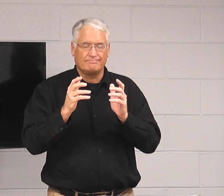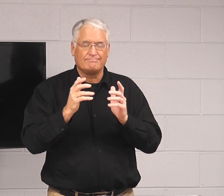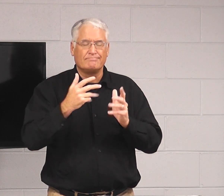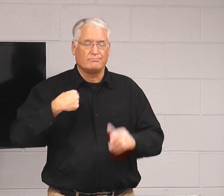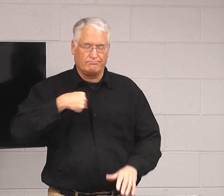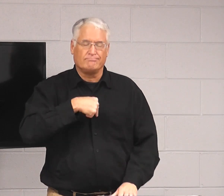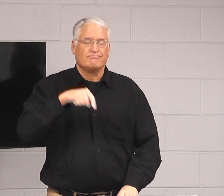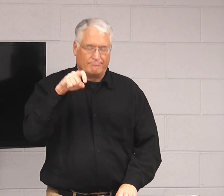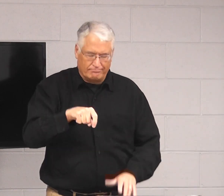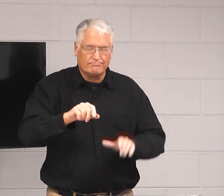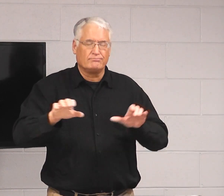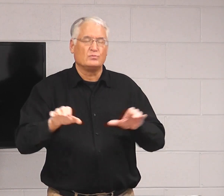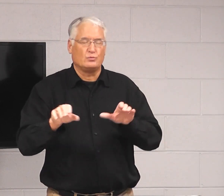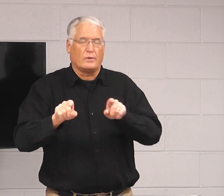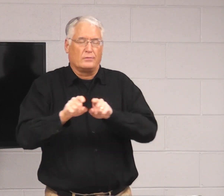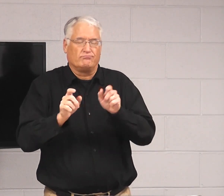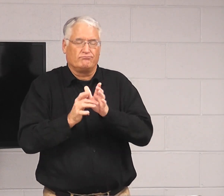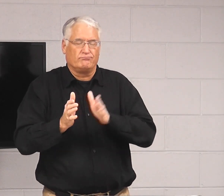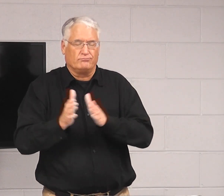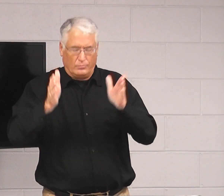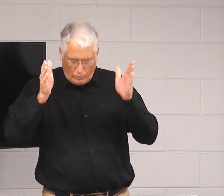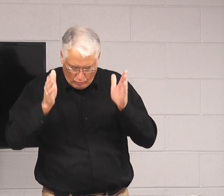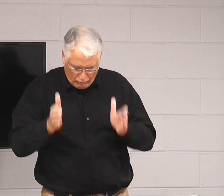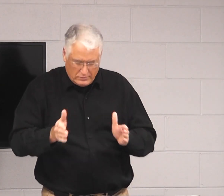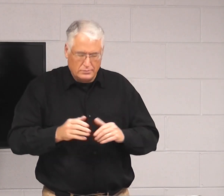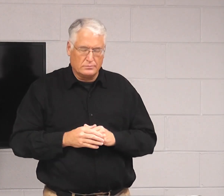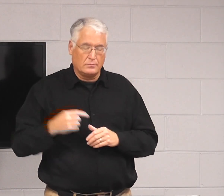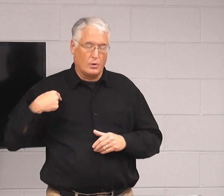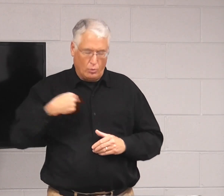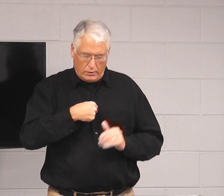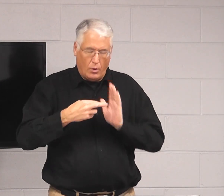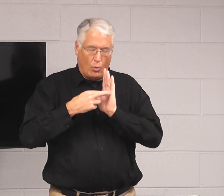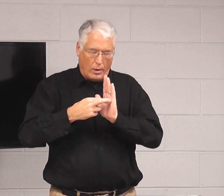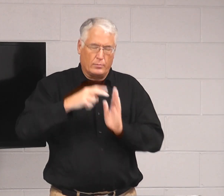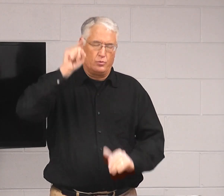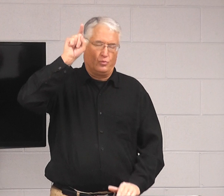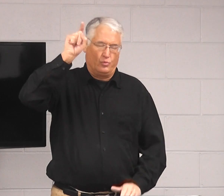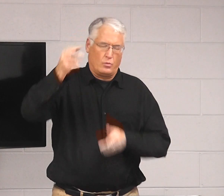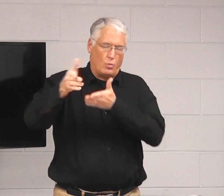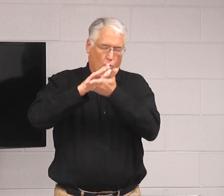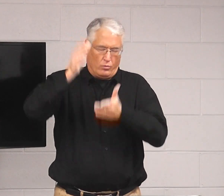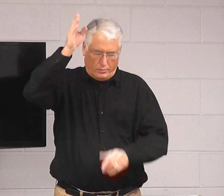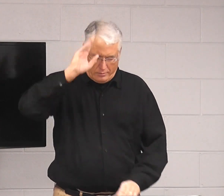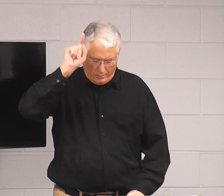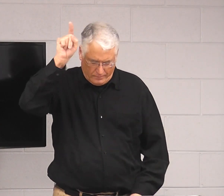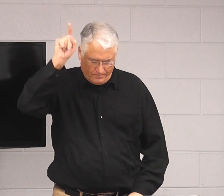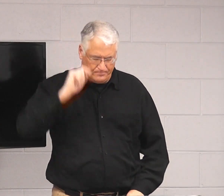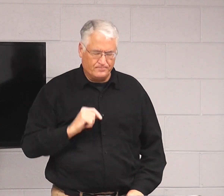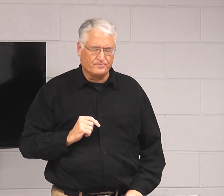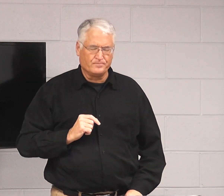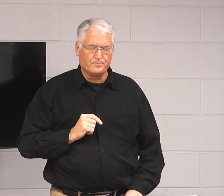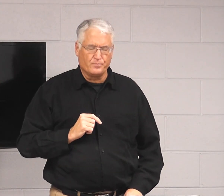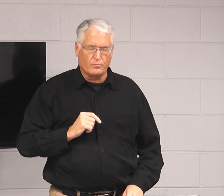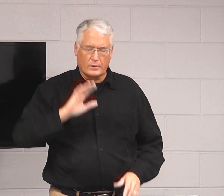teach us that we should do the same as Jesus. As Christians, we represent you and you are holy.